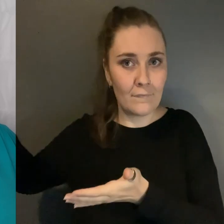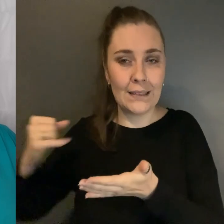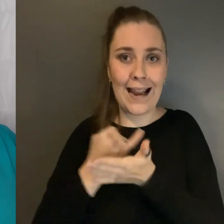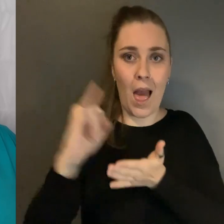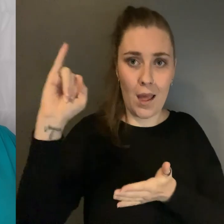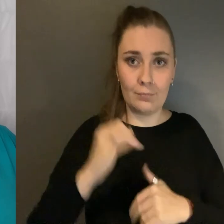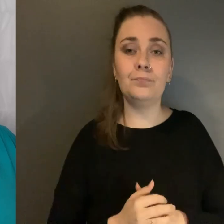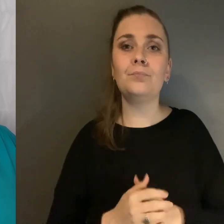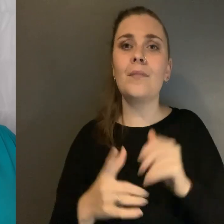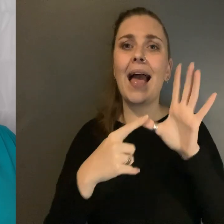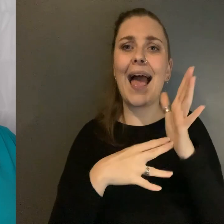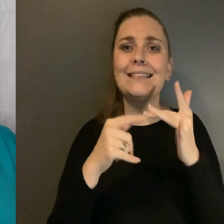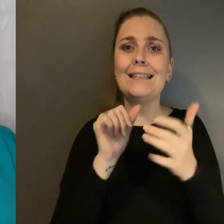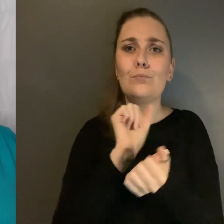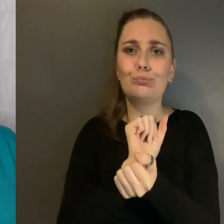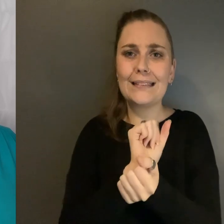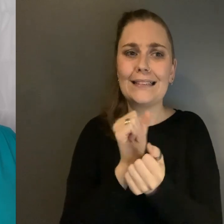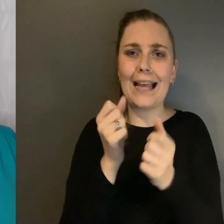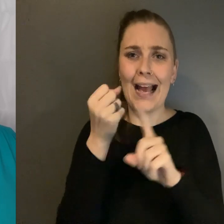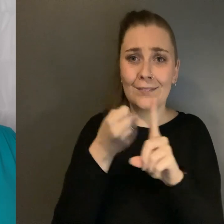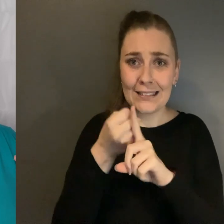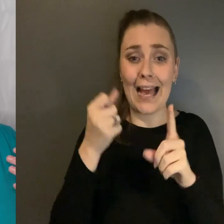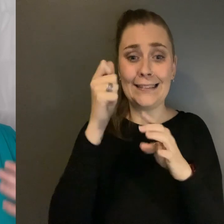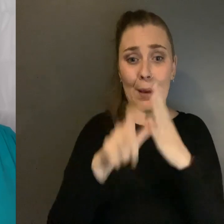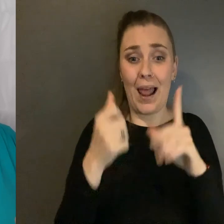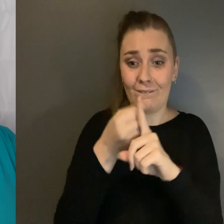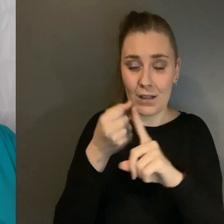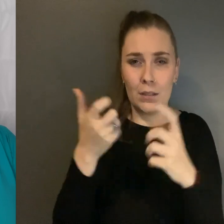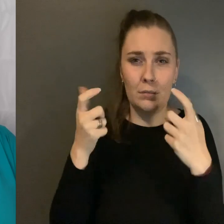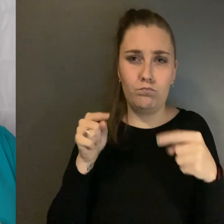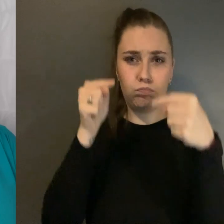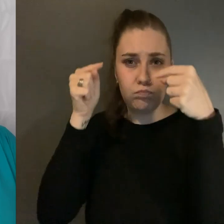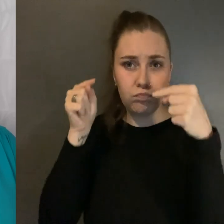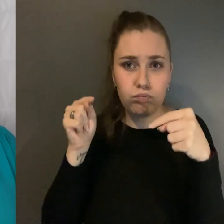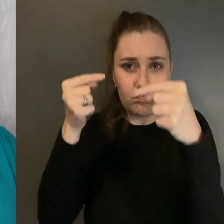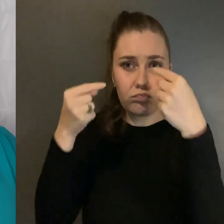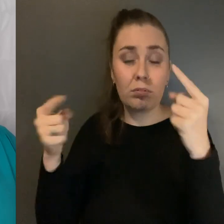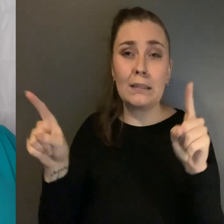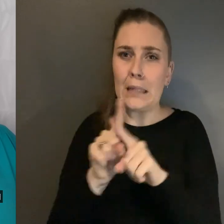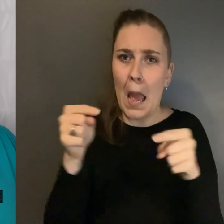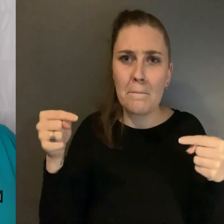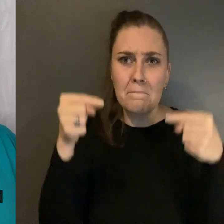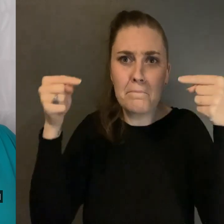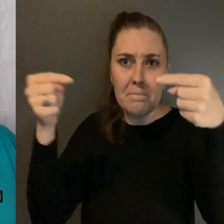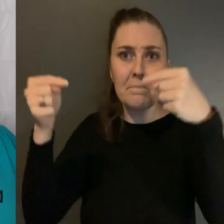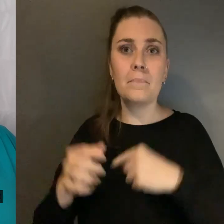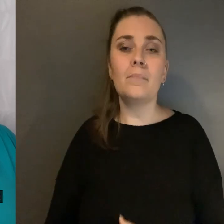Anti-prison activists and disabled activists are fighting many of the same battles Disabled people can be